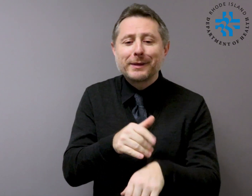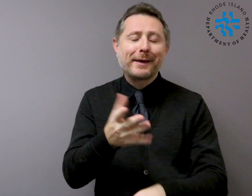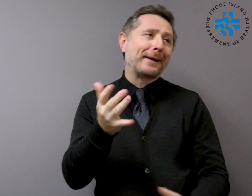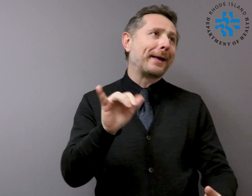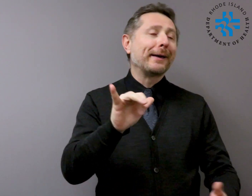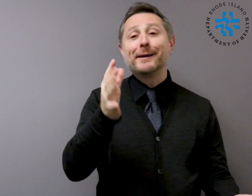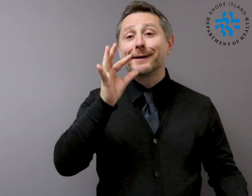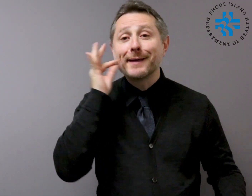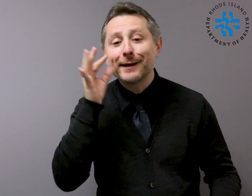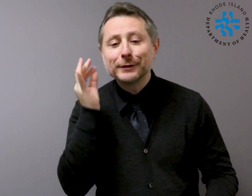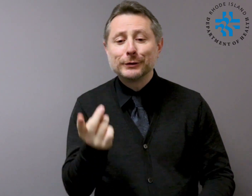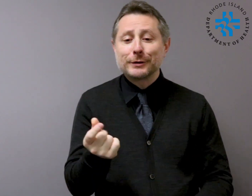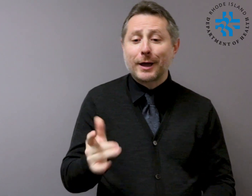or have spread this virus.